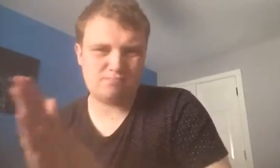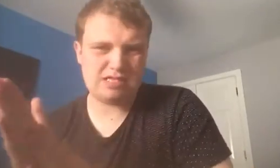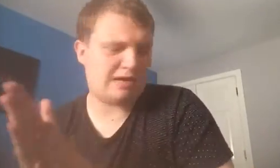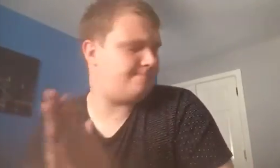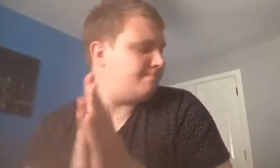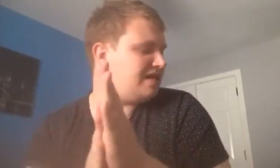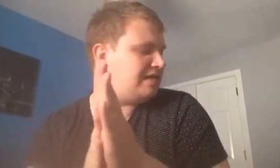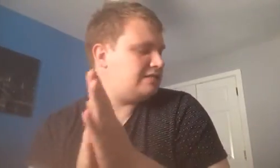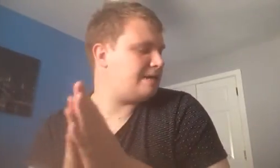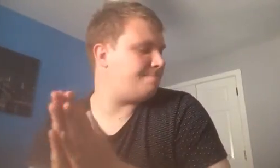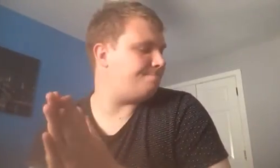my next, um,